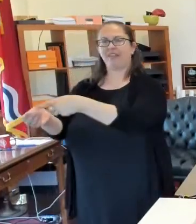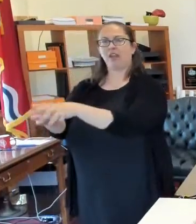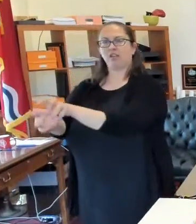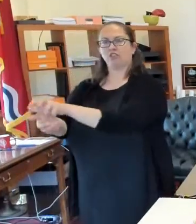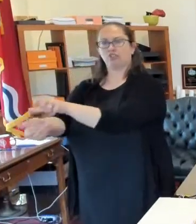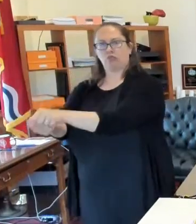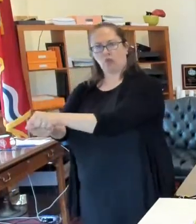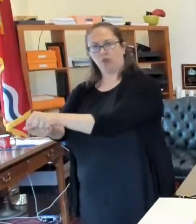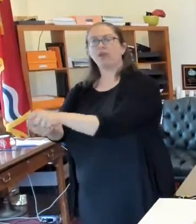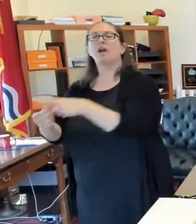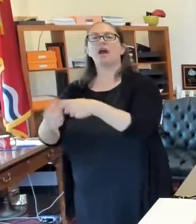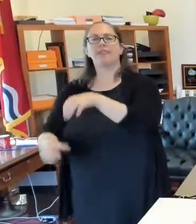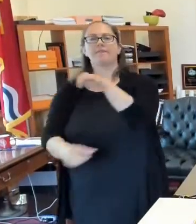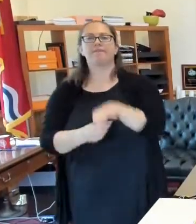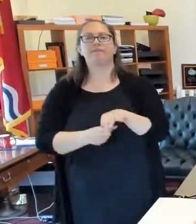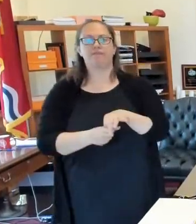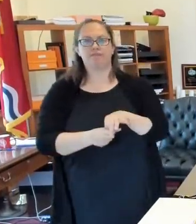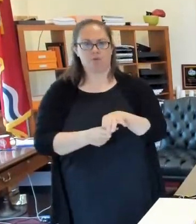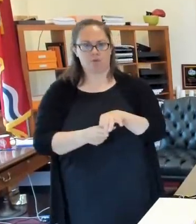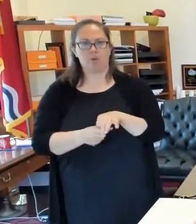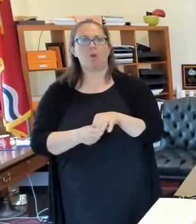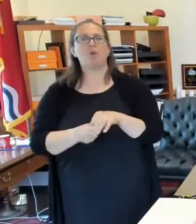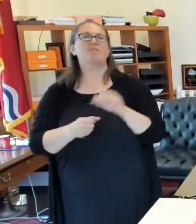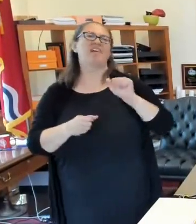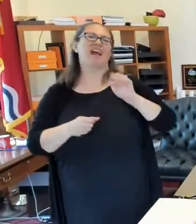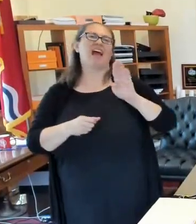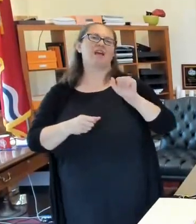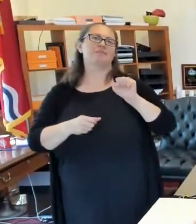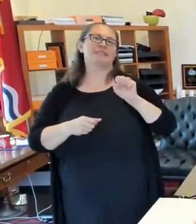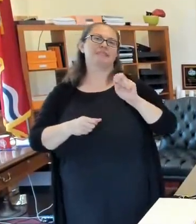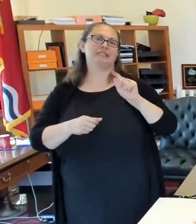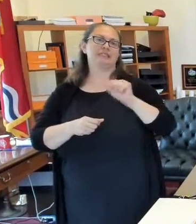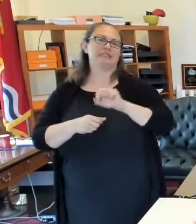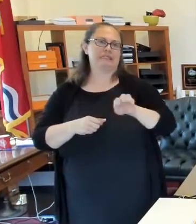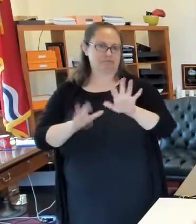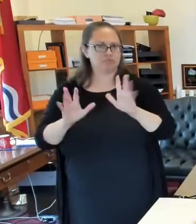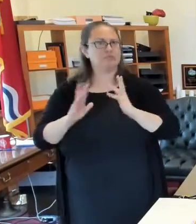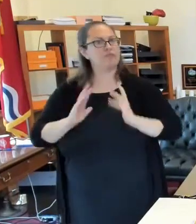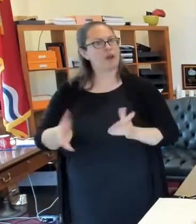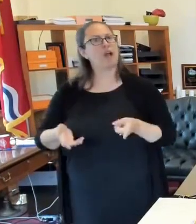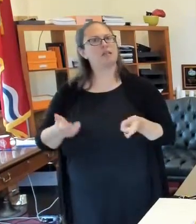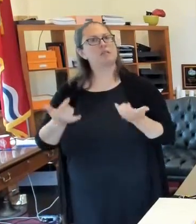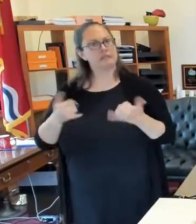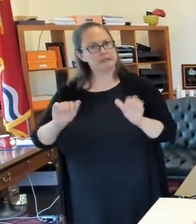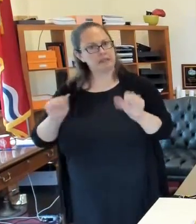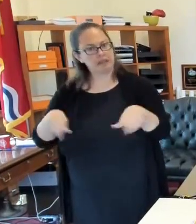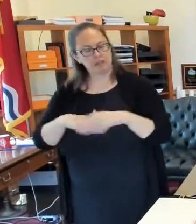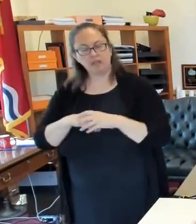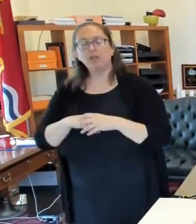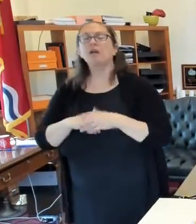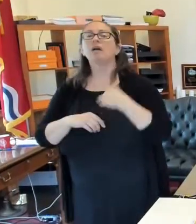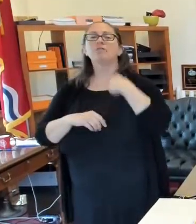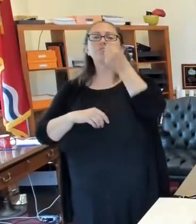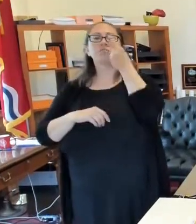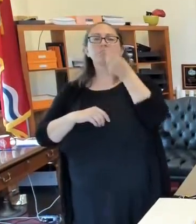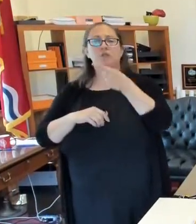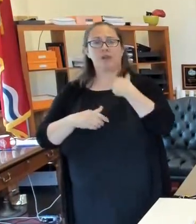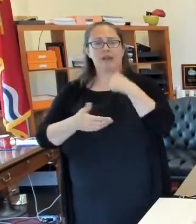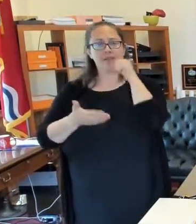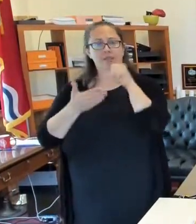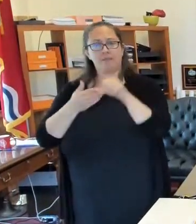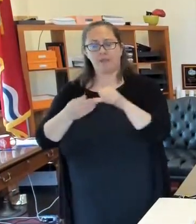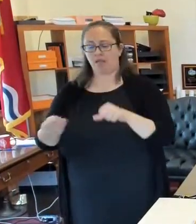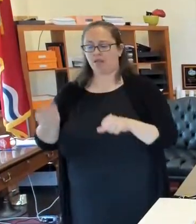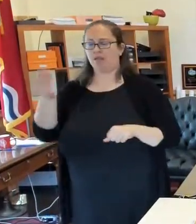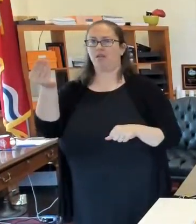The other thing that you can do is I understand that if you have a mail-in ballot, but you haven't